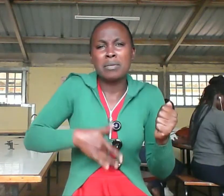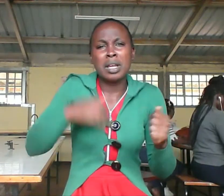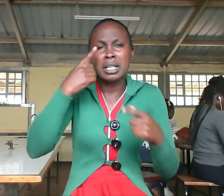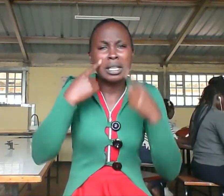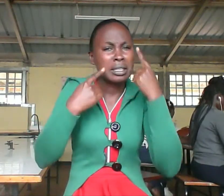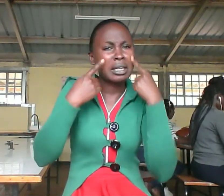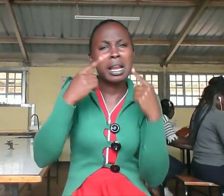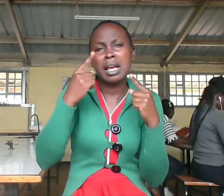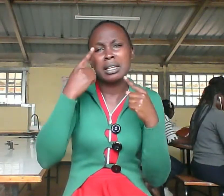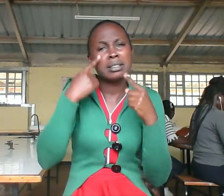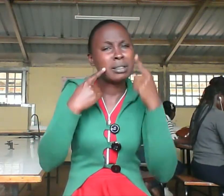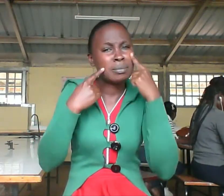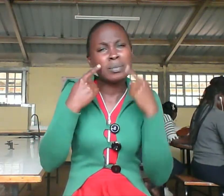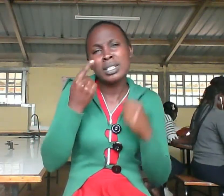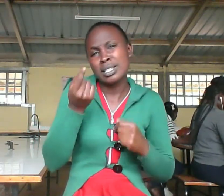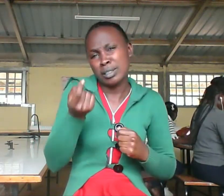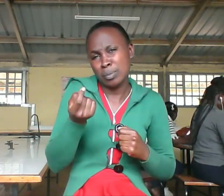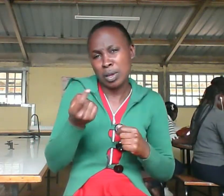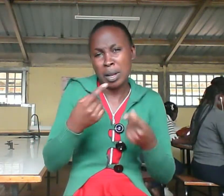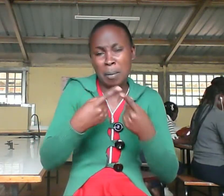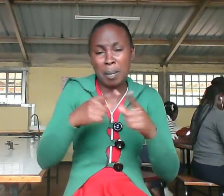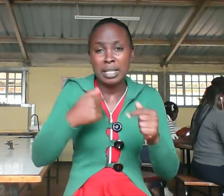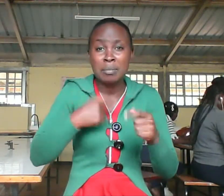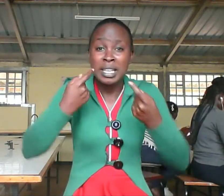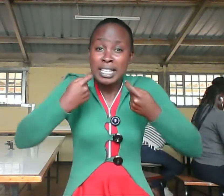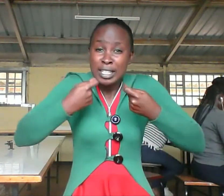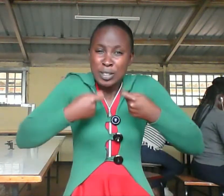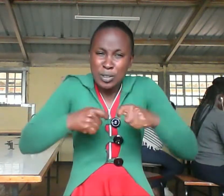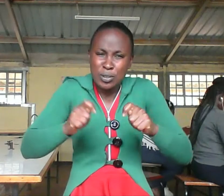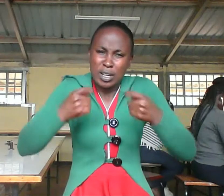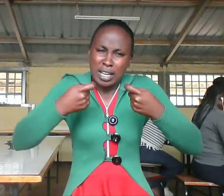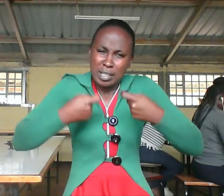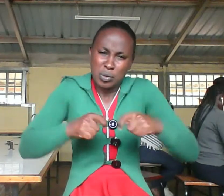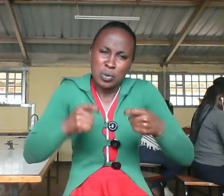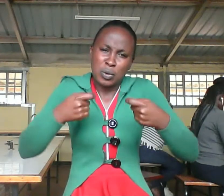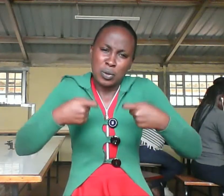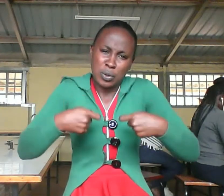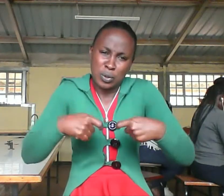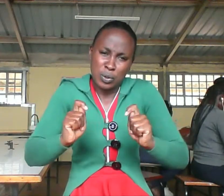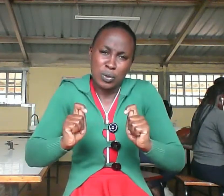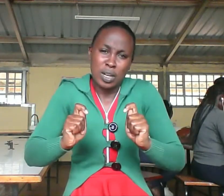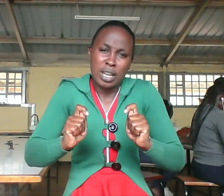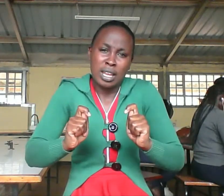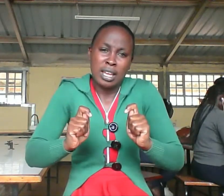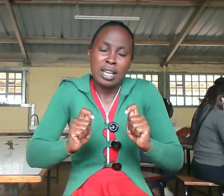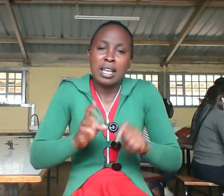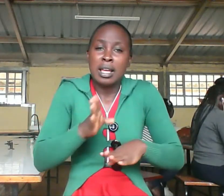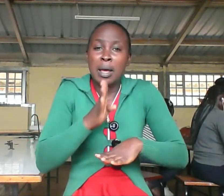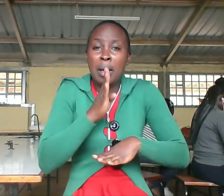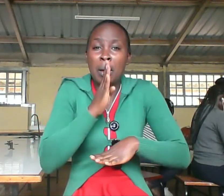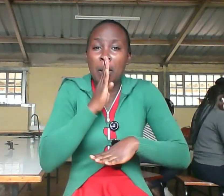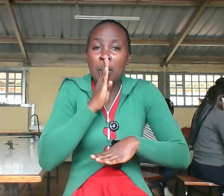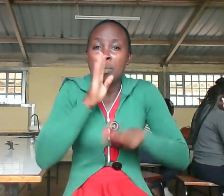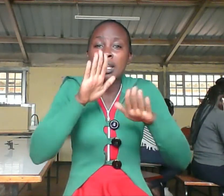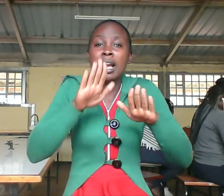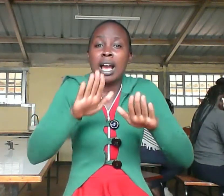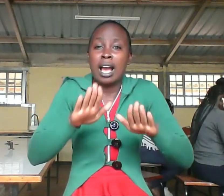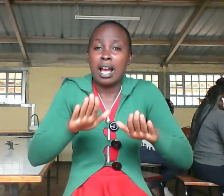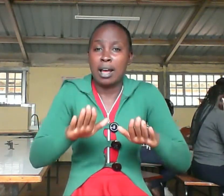but i tried to hold them back since i didn't want to show others that i didn't that